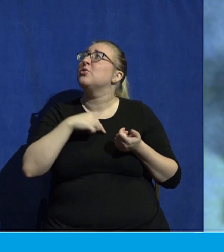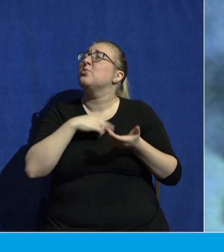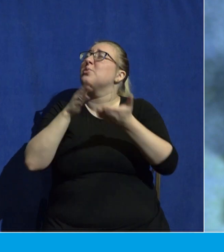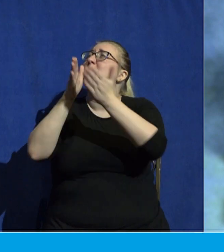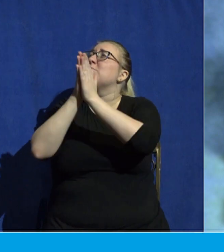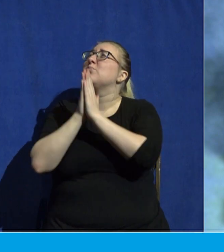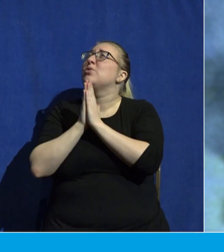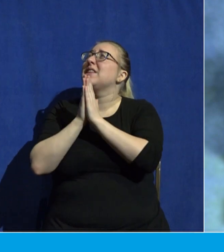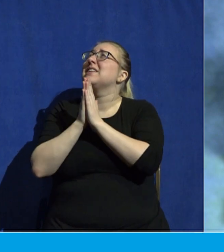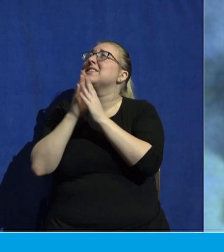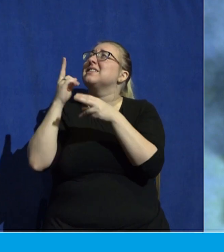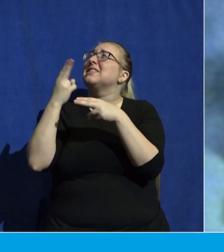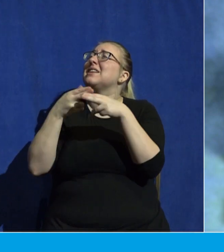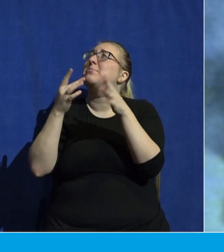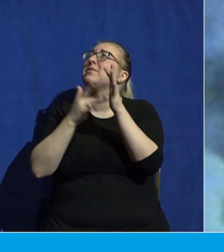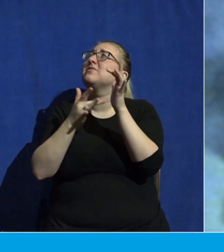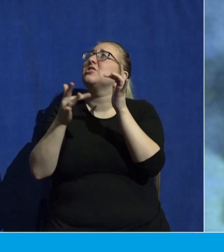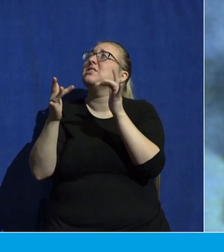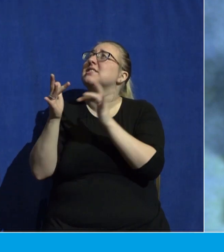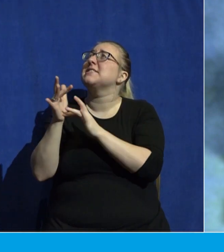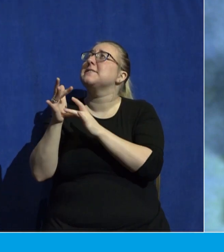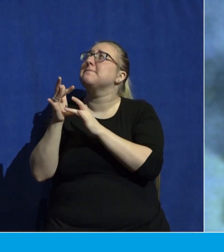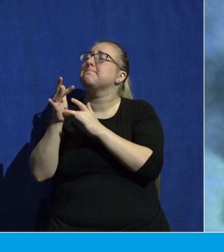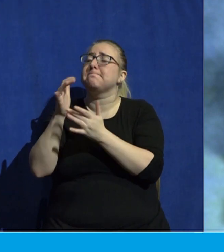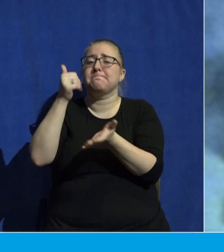in the name of Jesus amen amen